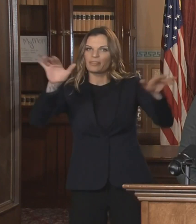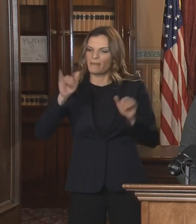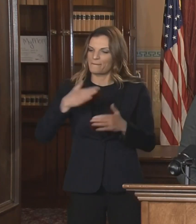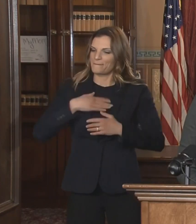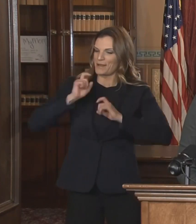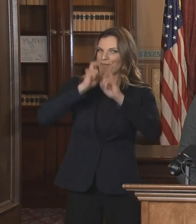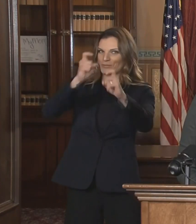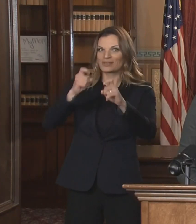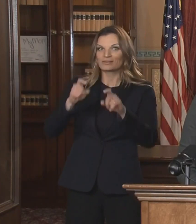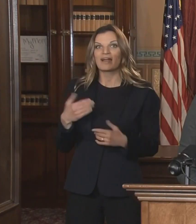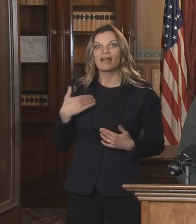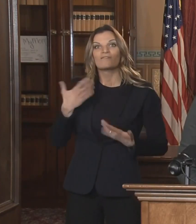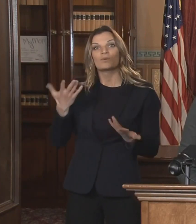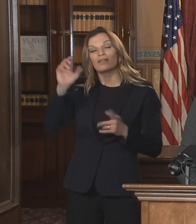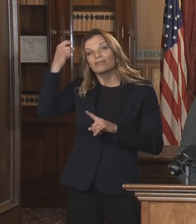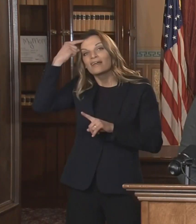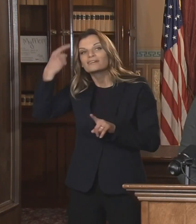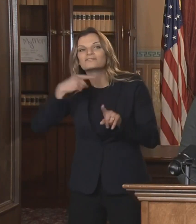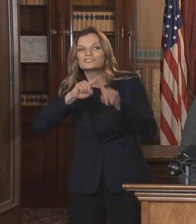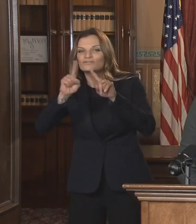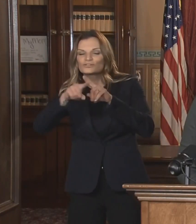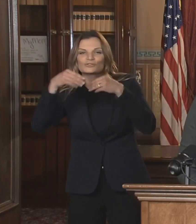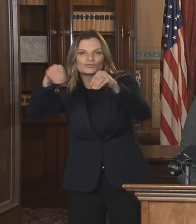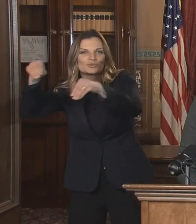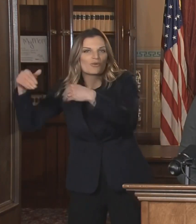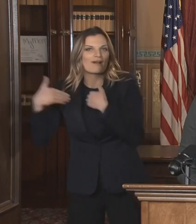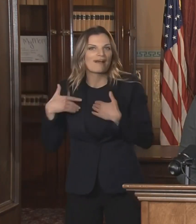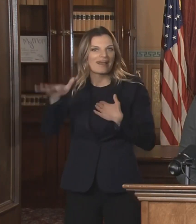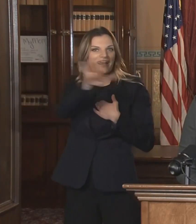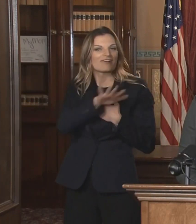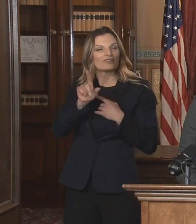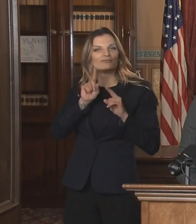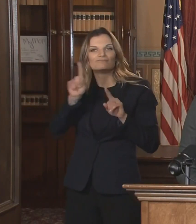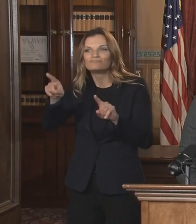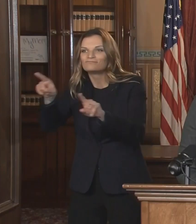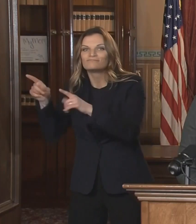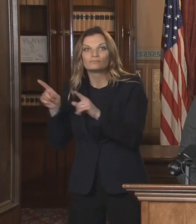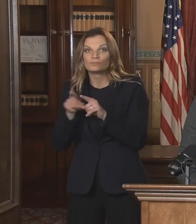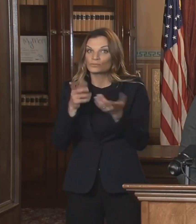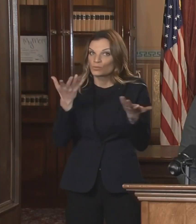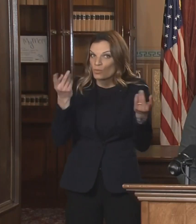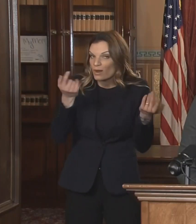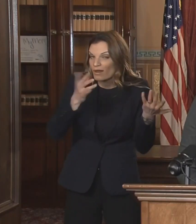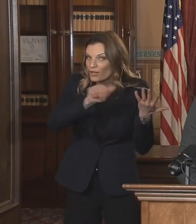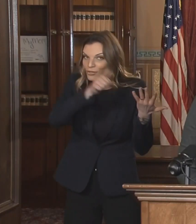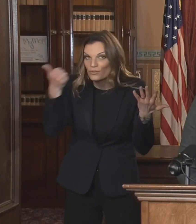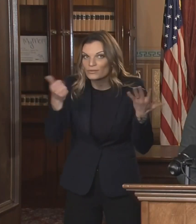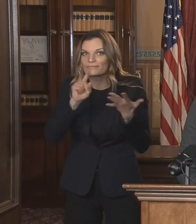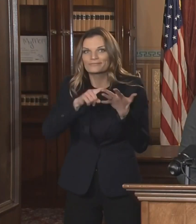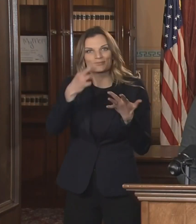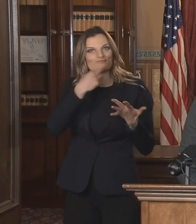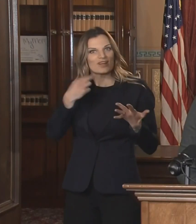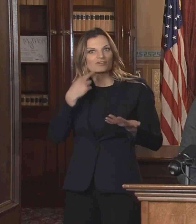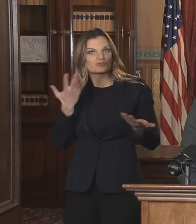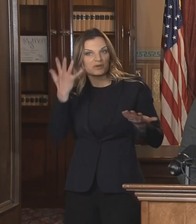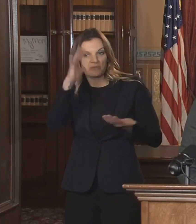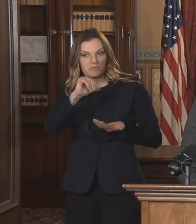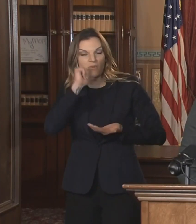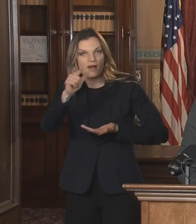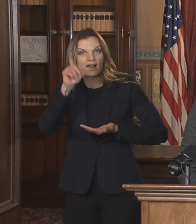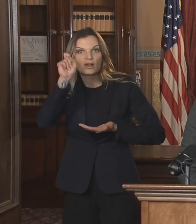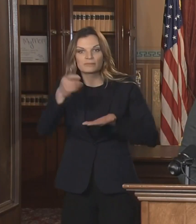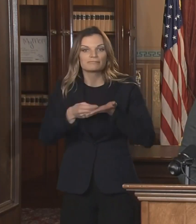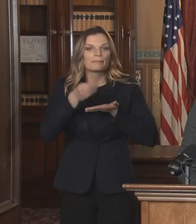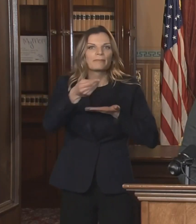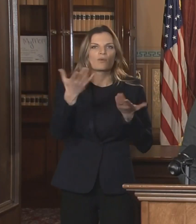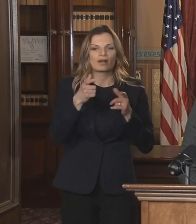Lansing. And you can help a small business restaurant by ordering and buying gift cards for